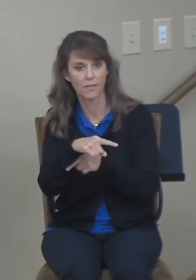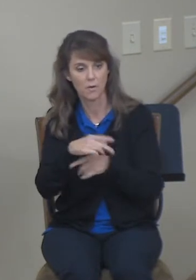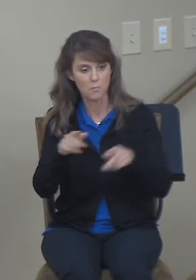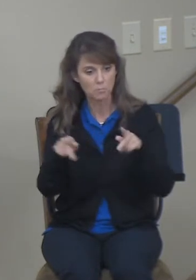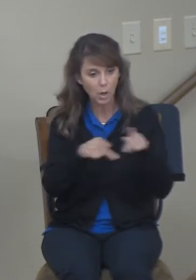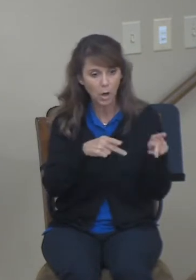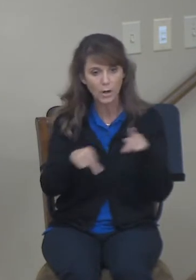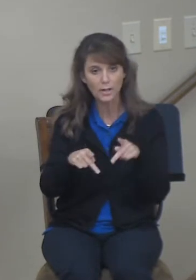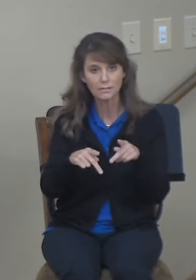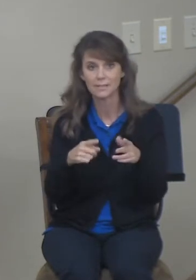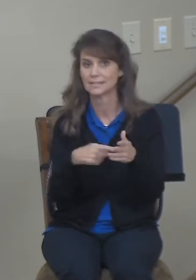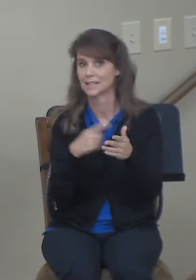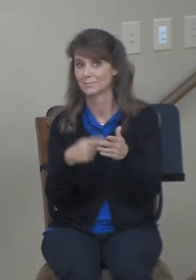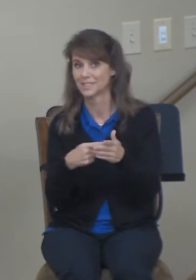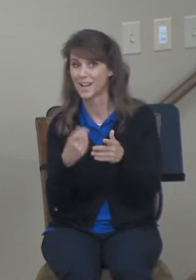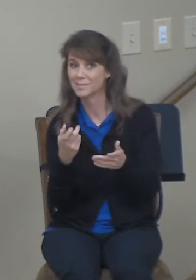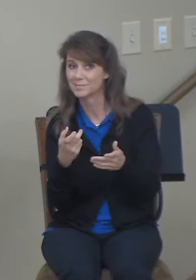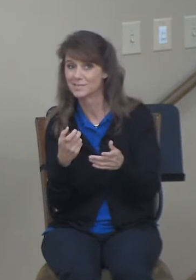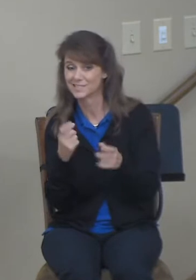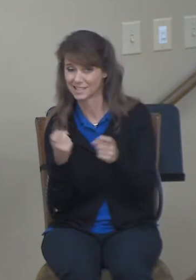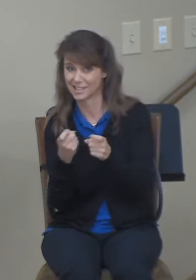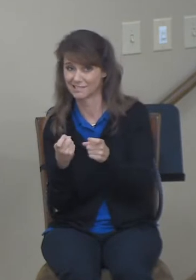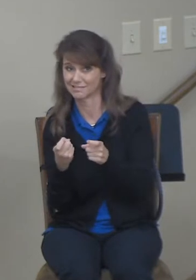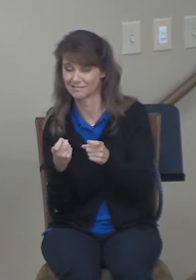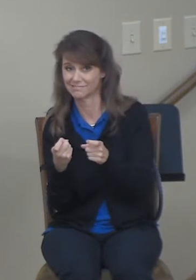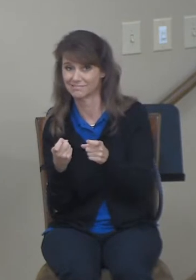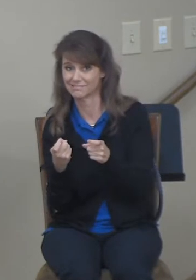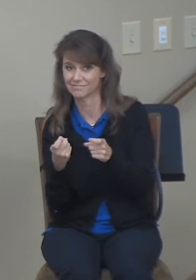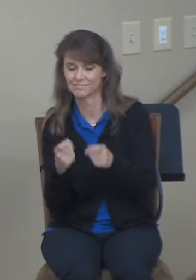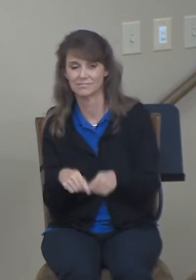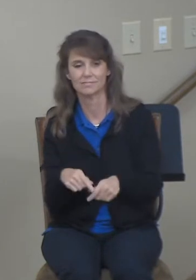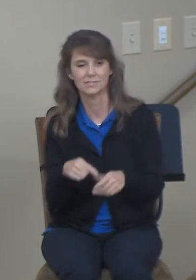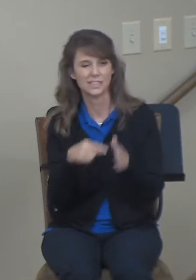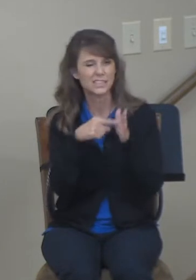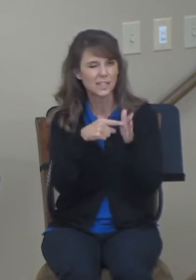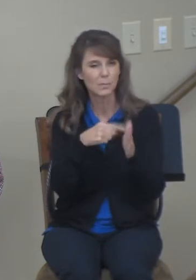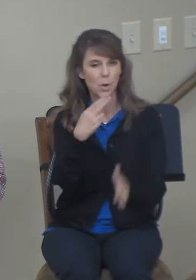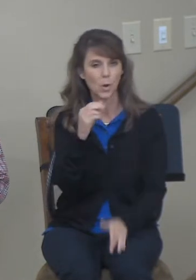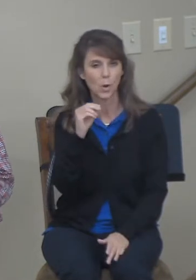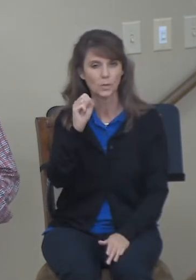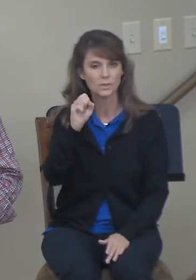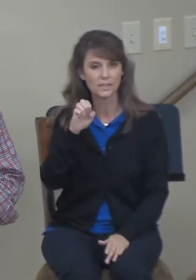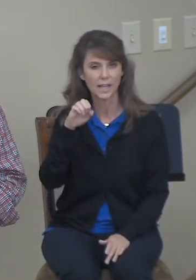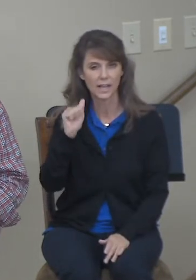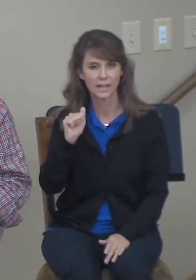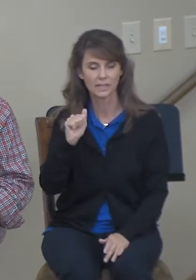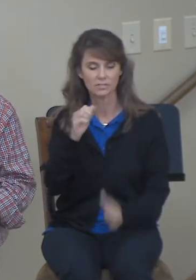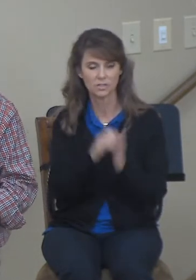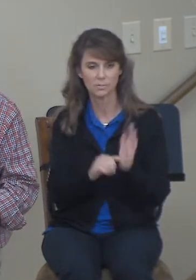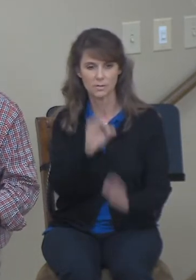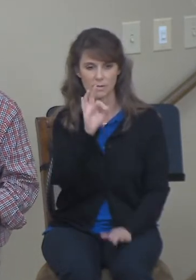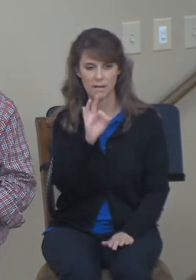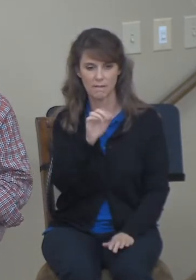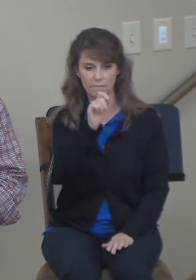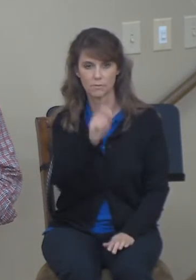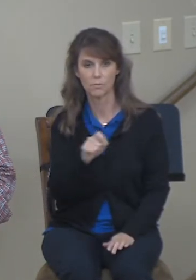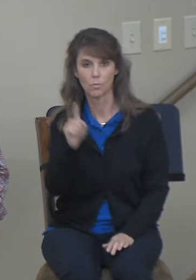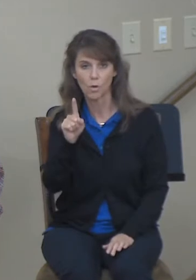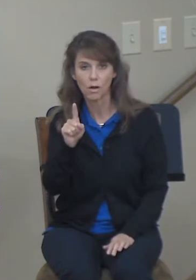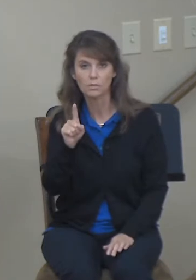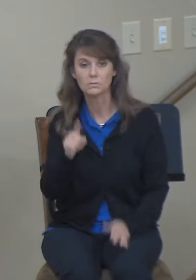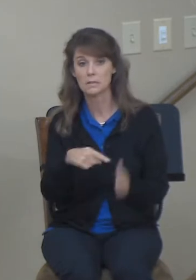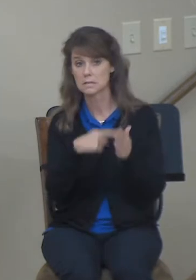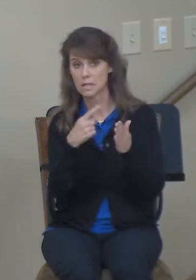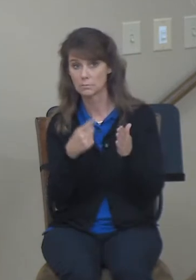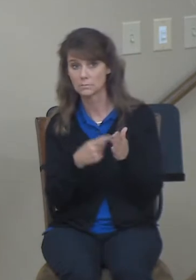immorality. If you look in the book of Hosea, in Hosea chapter 9 and verse 1, they see that sometimes the threshing